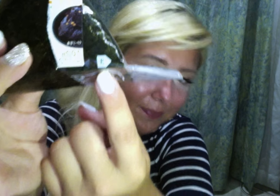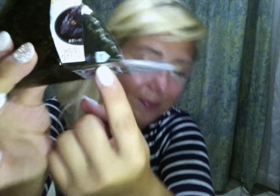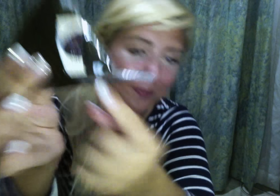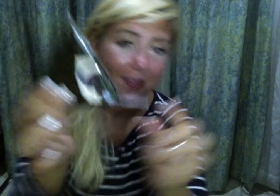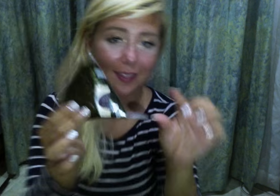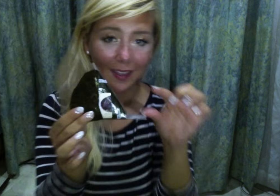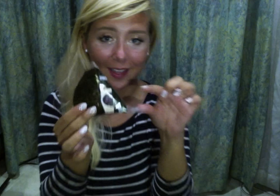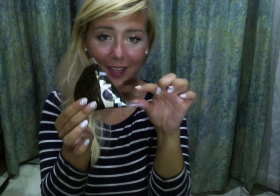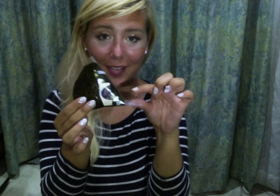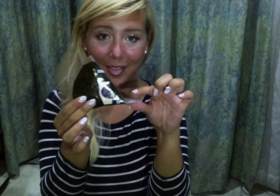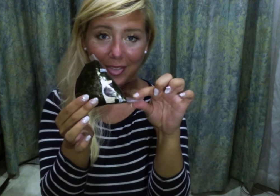And here's number three.